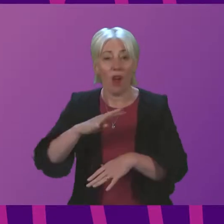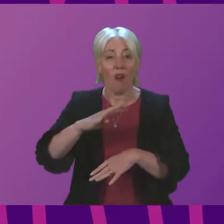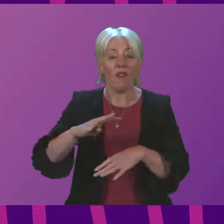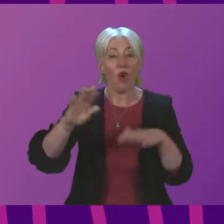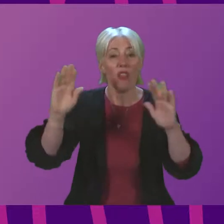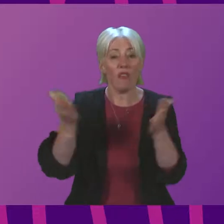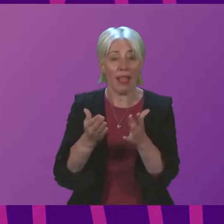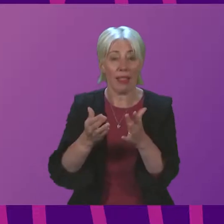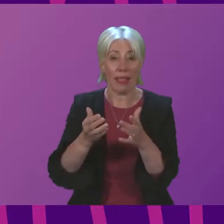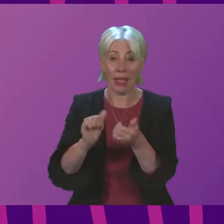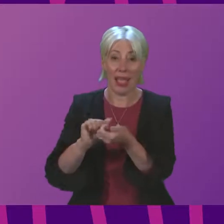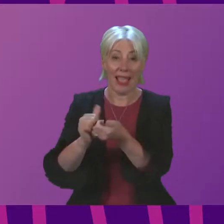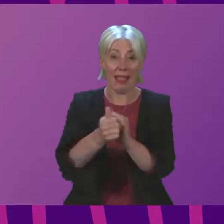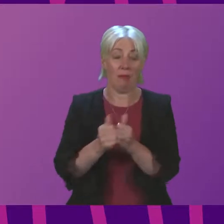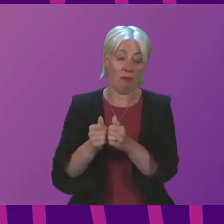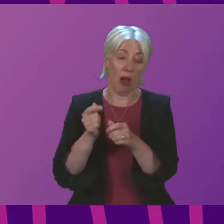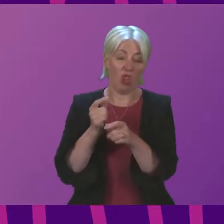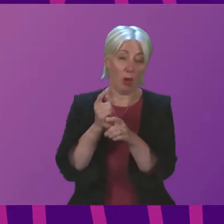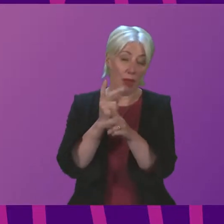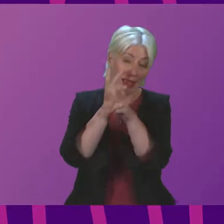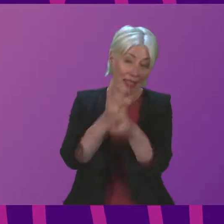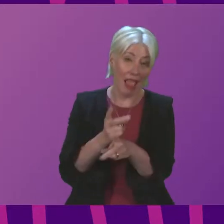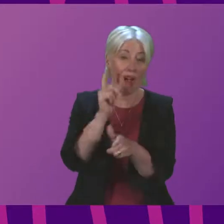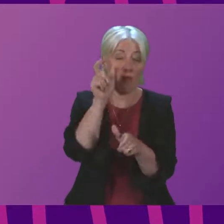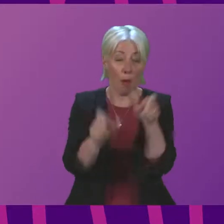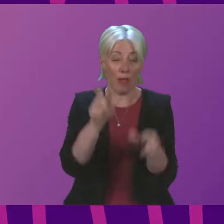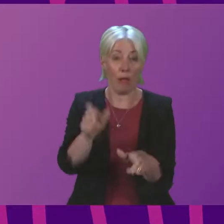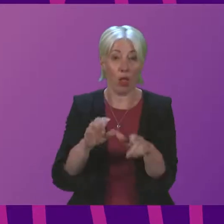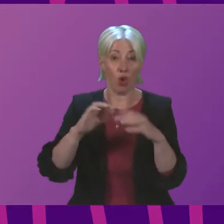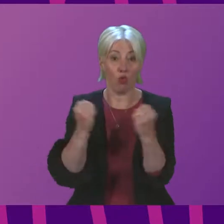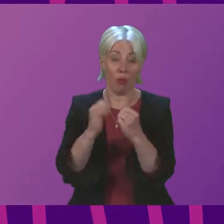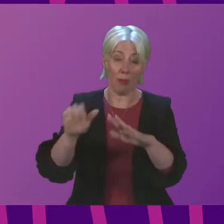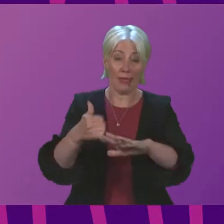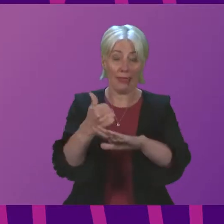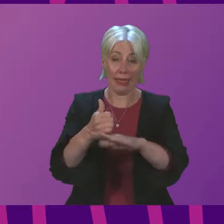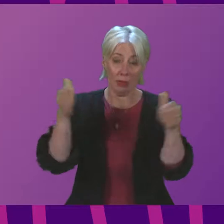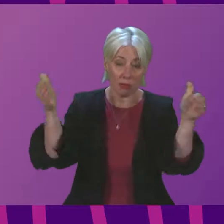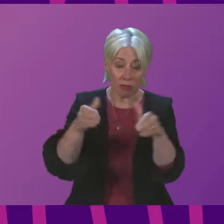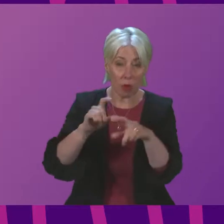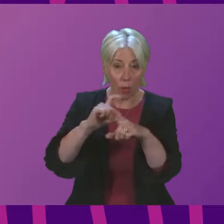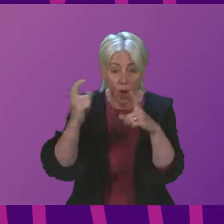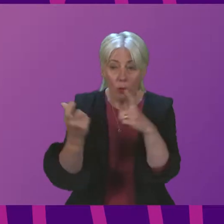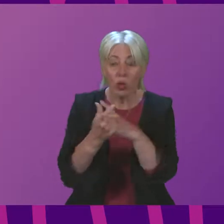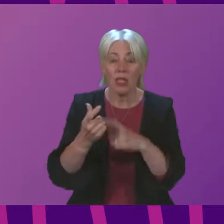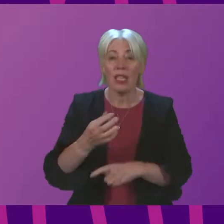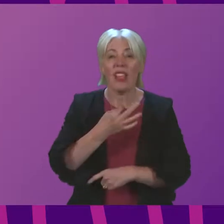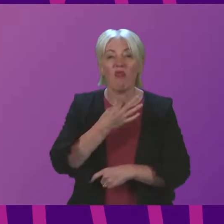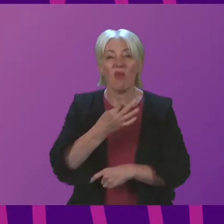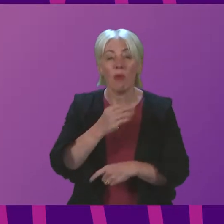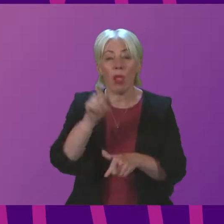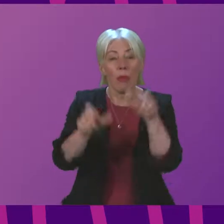Partnership Care for People group has been established, especially to deal with the communities and vulnerable persons within them.